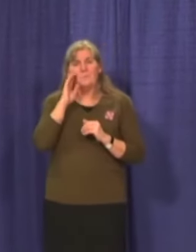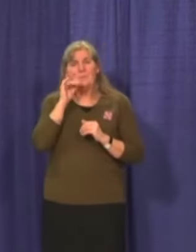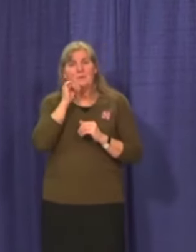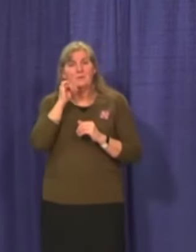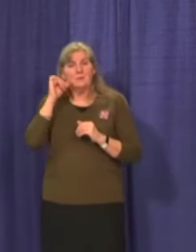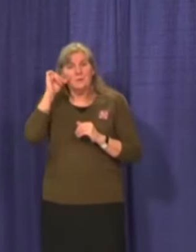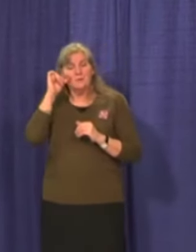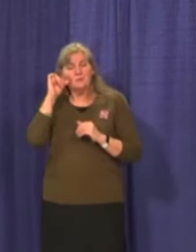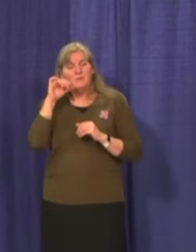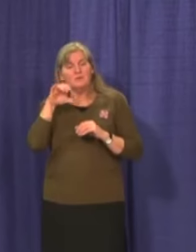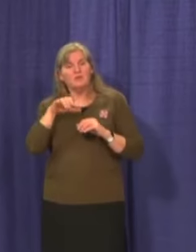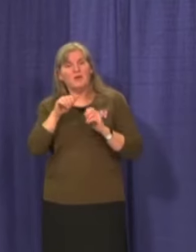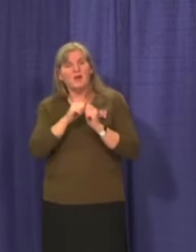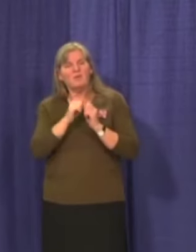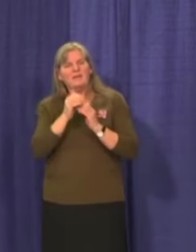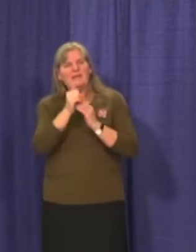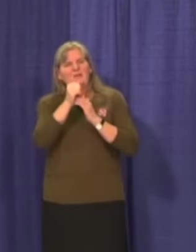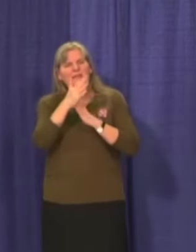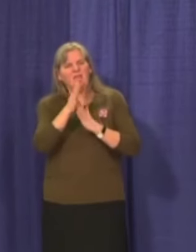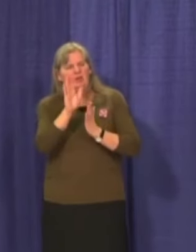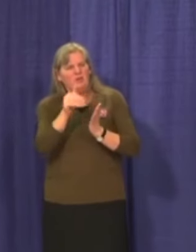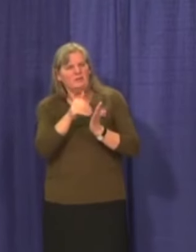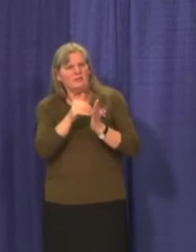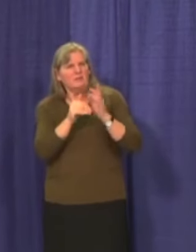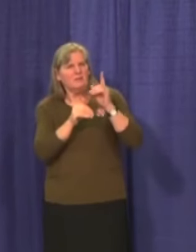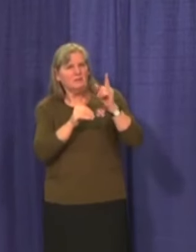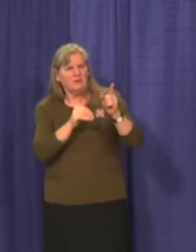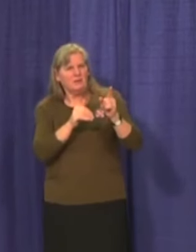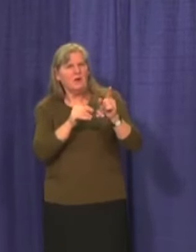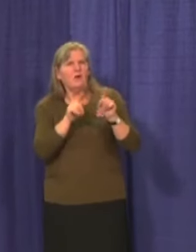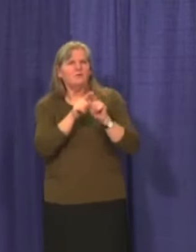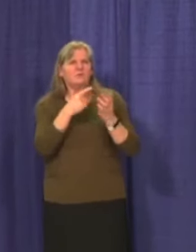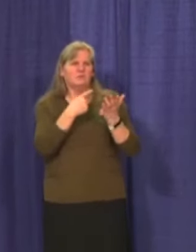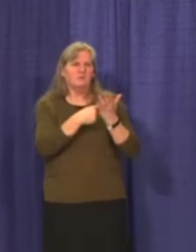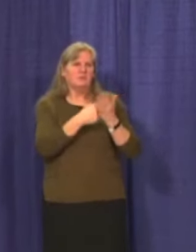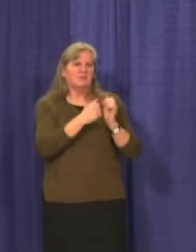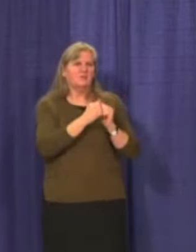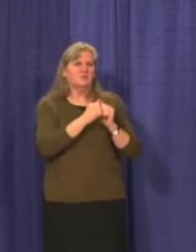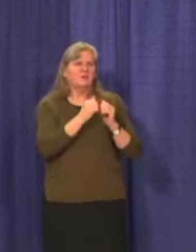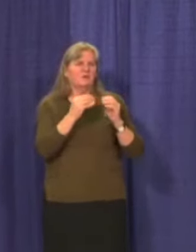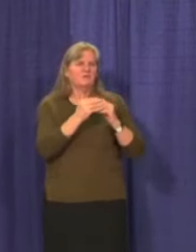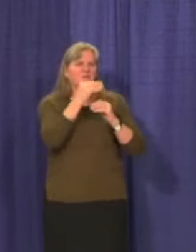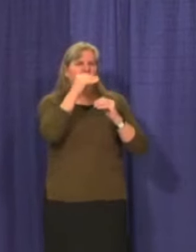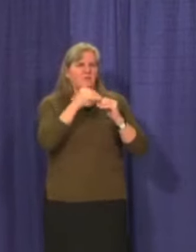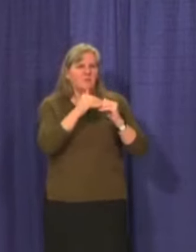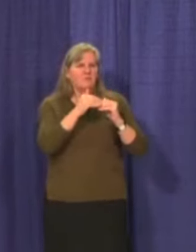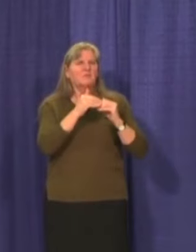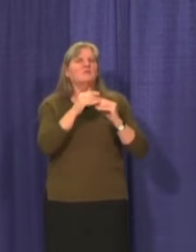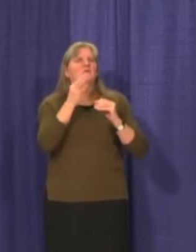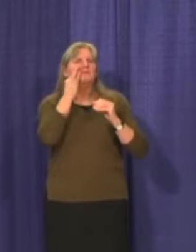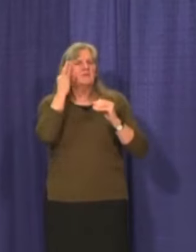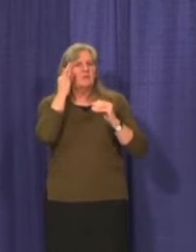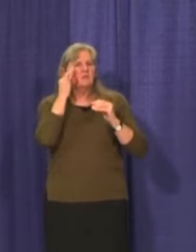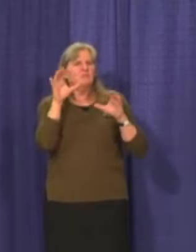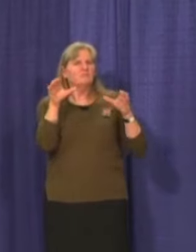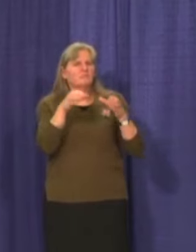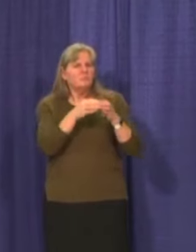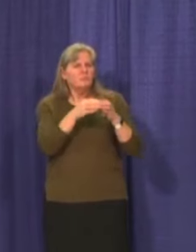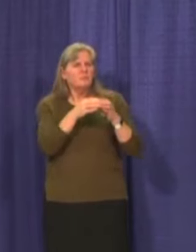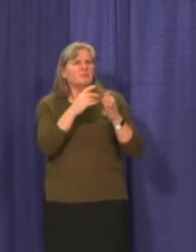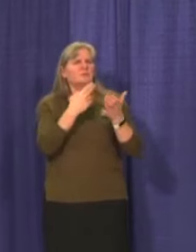talked with one of the clinical leaders. We also had a conversation with First Nations across the territory to talk about the situation.